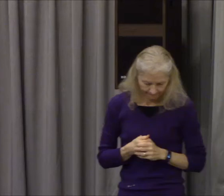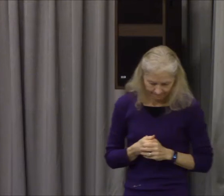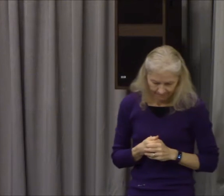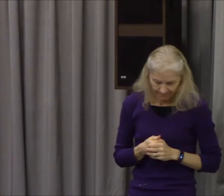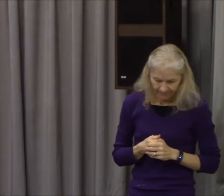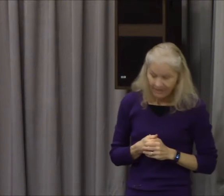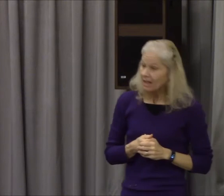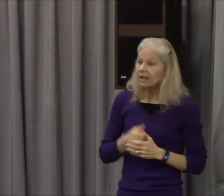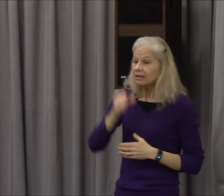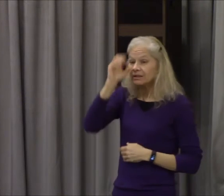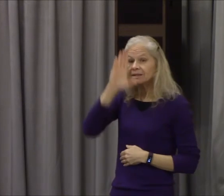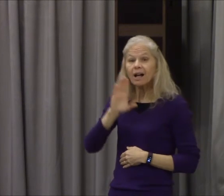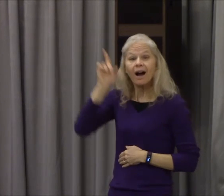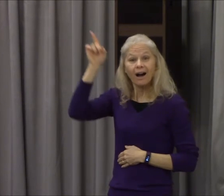continues to meet with us